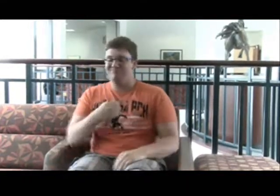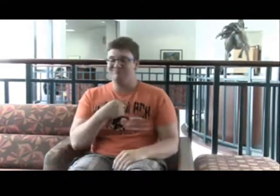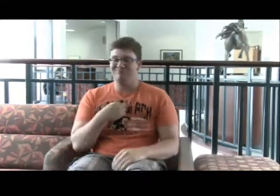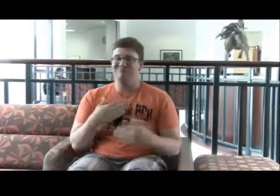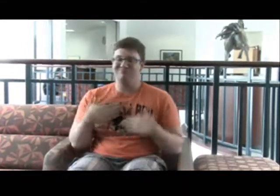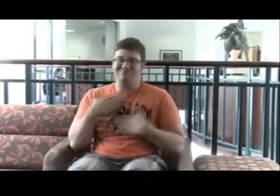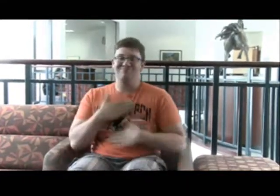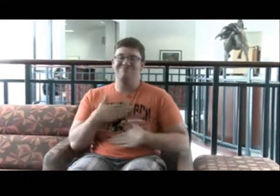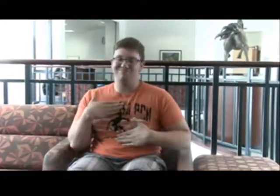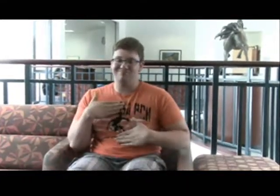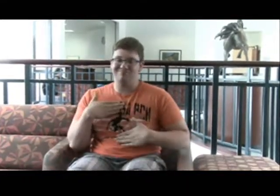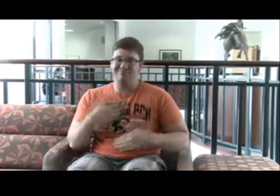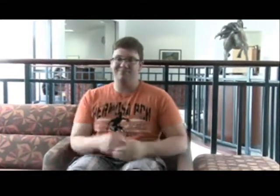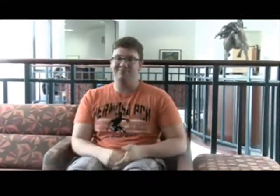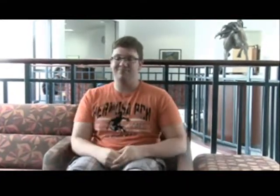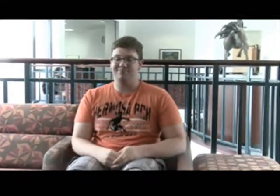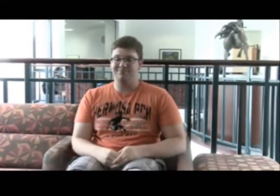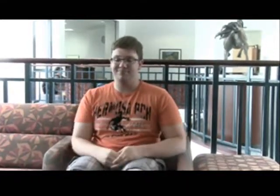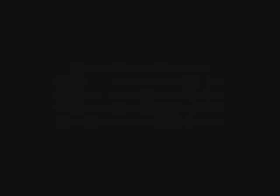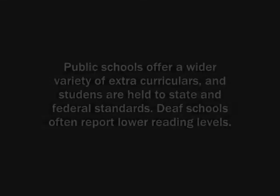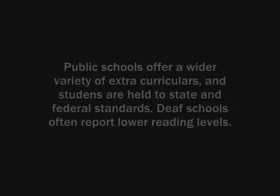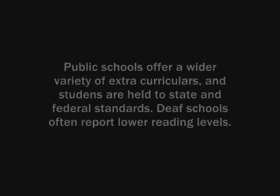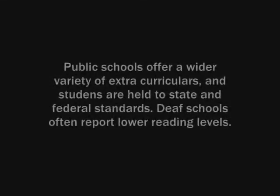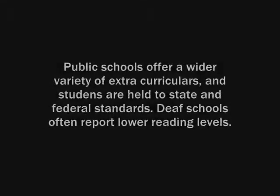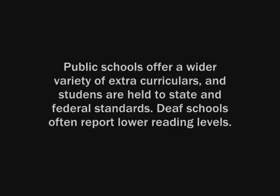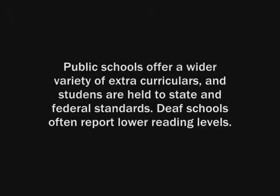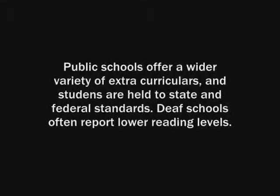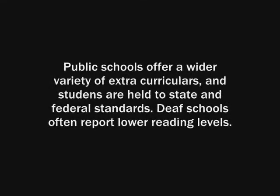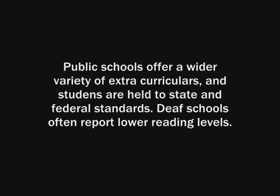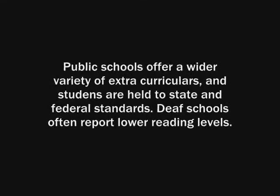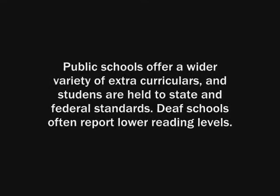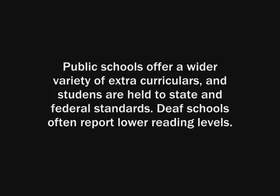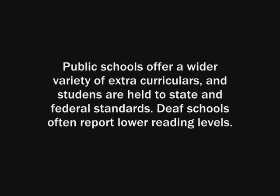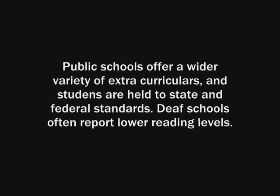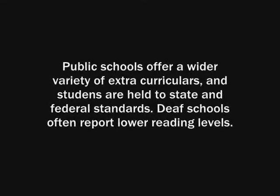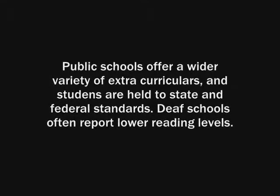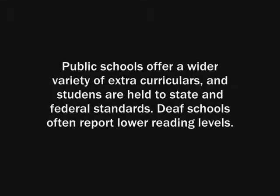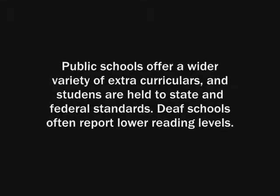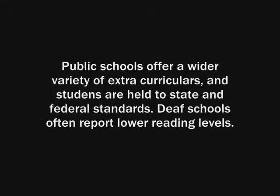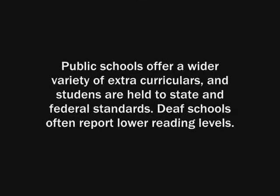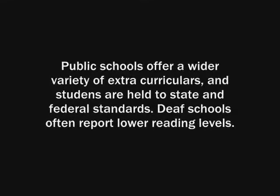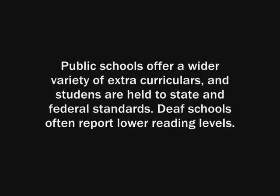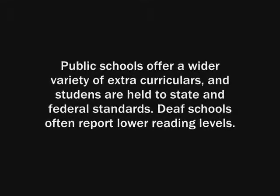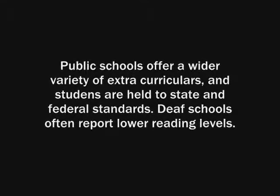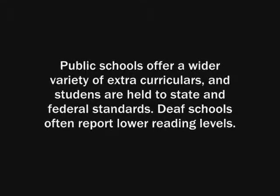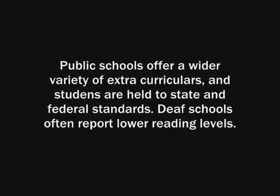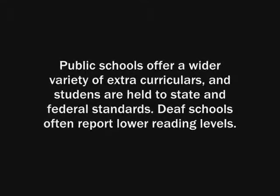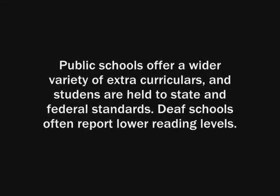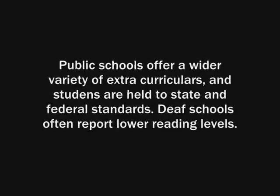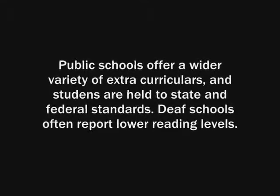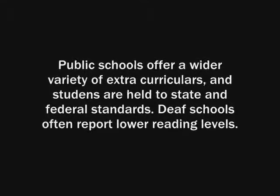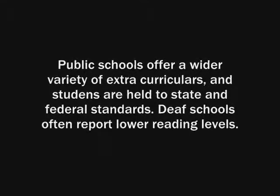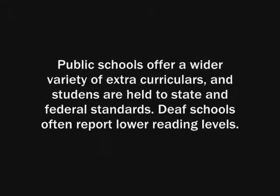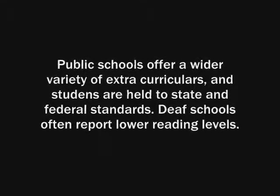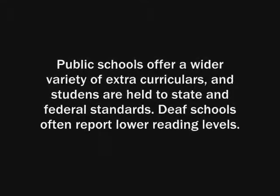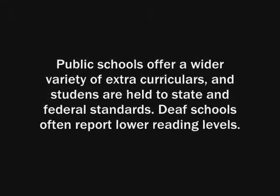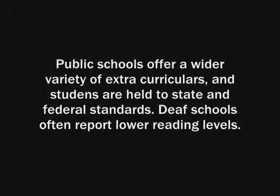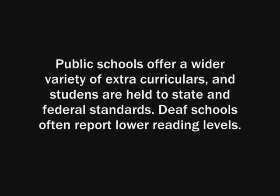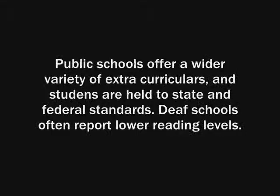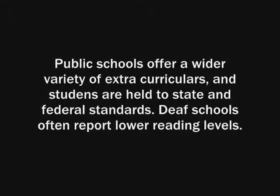What do